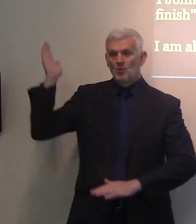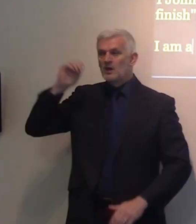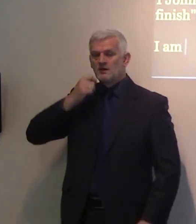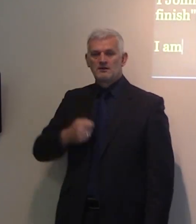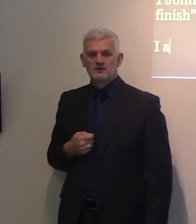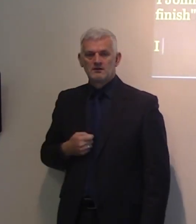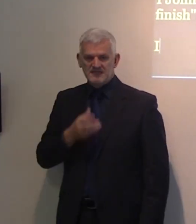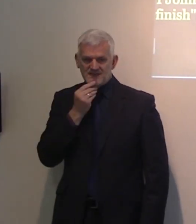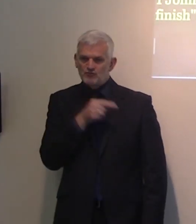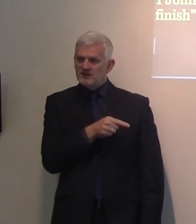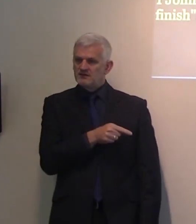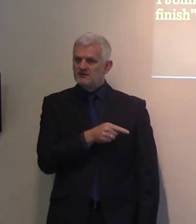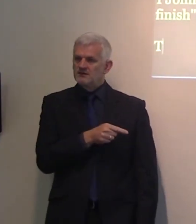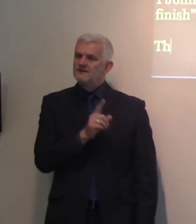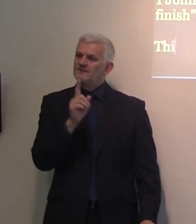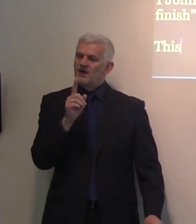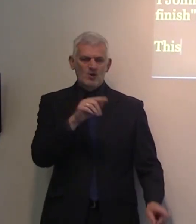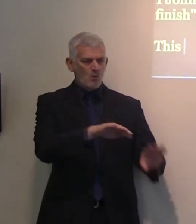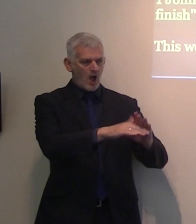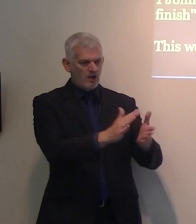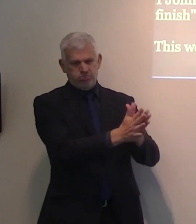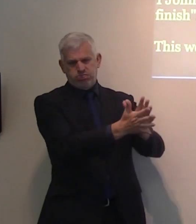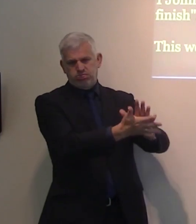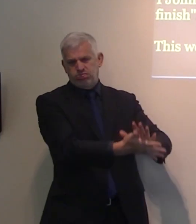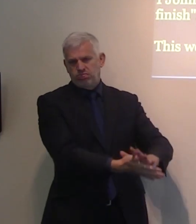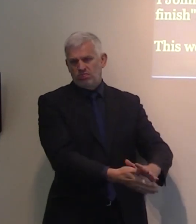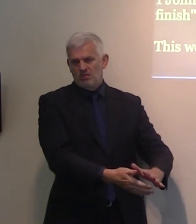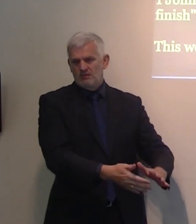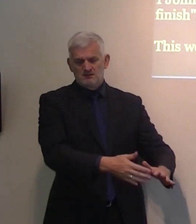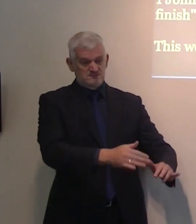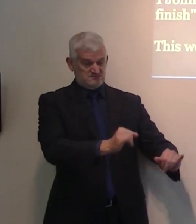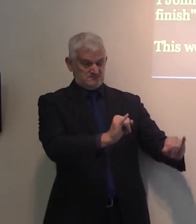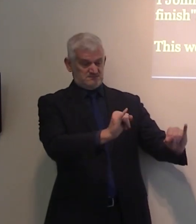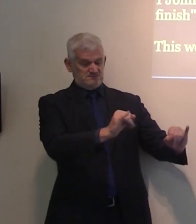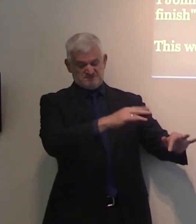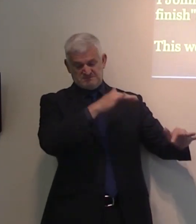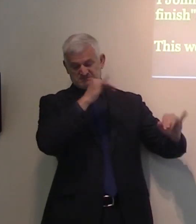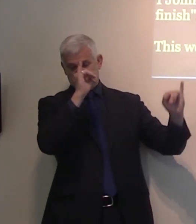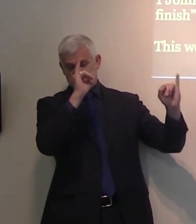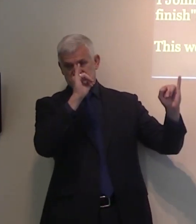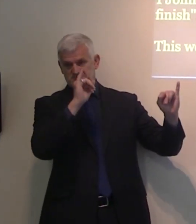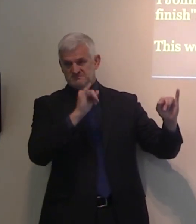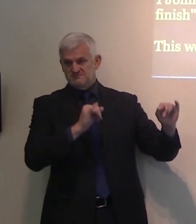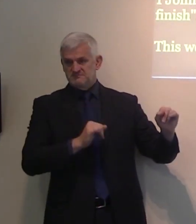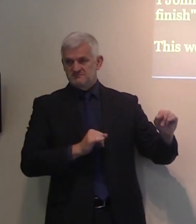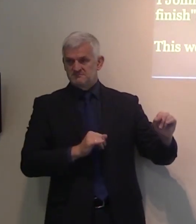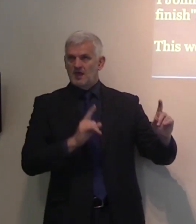a petrified world, in a corrupted world, in a perverse world. So, the salt, when